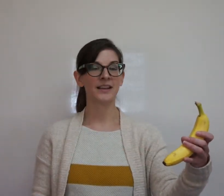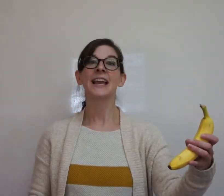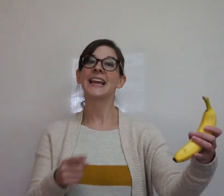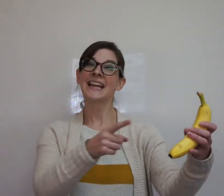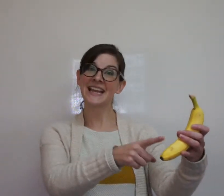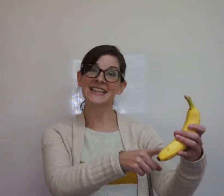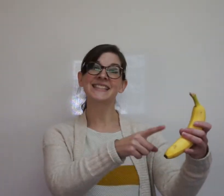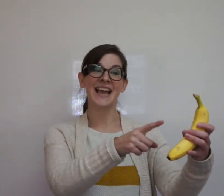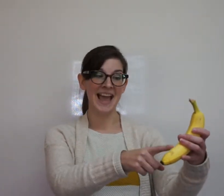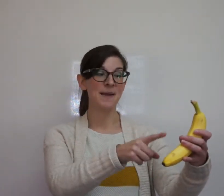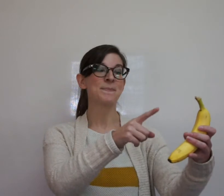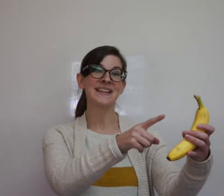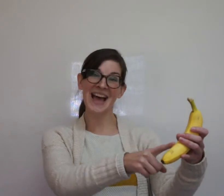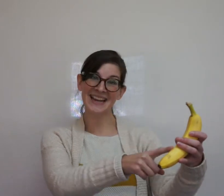It's a banana.